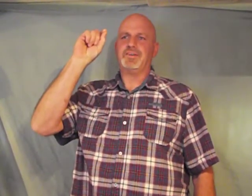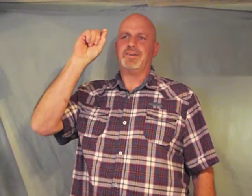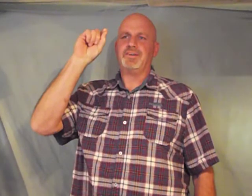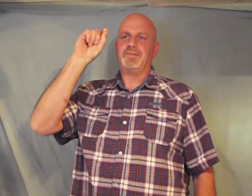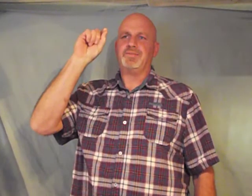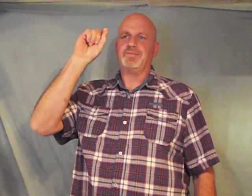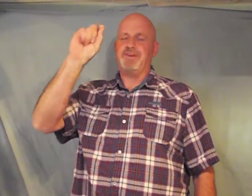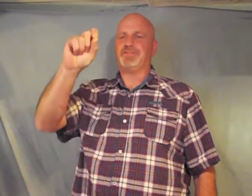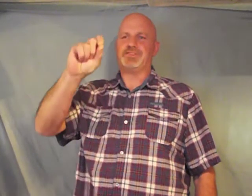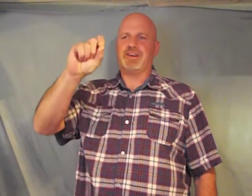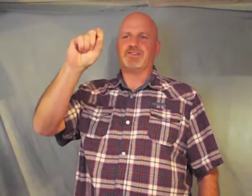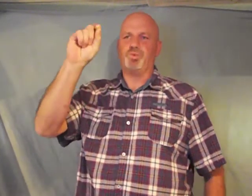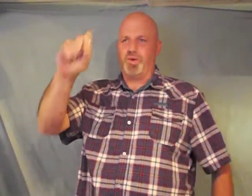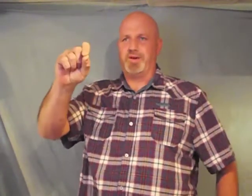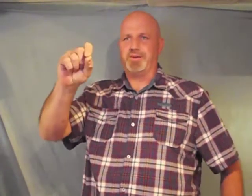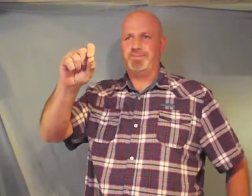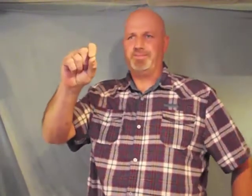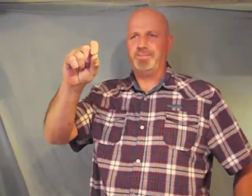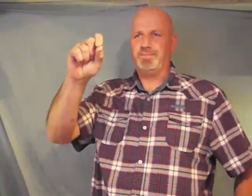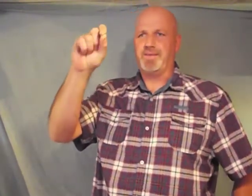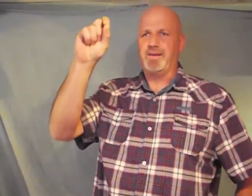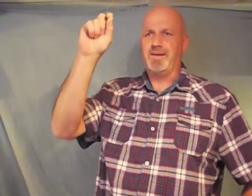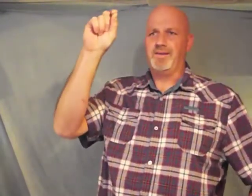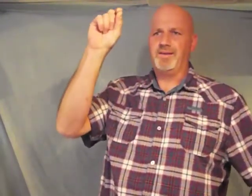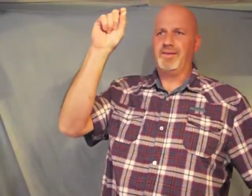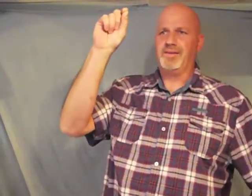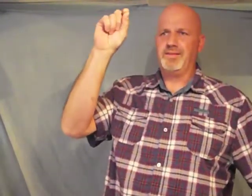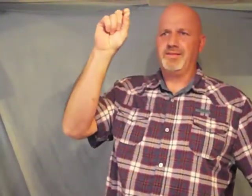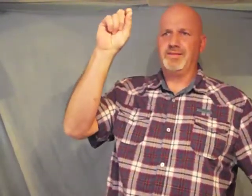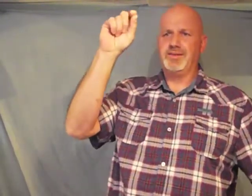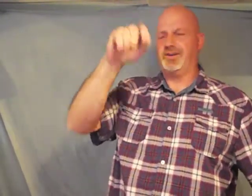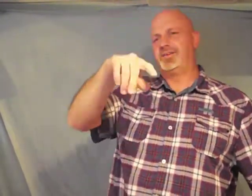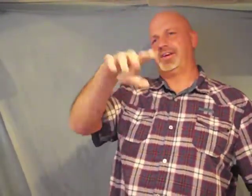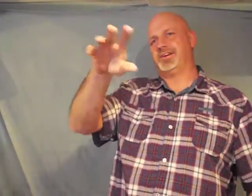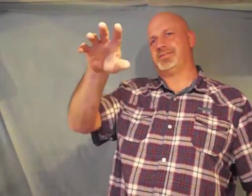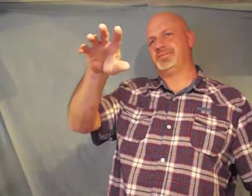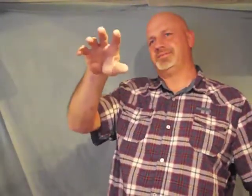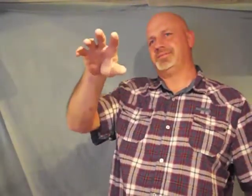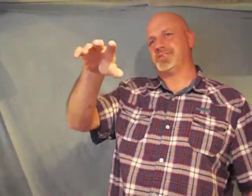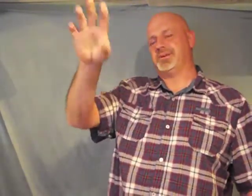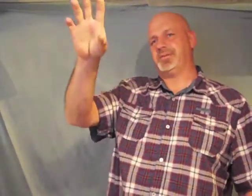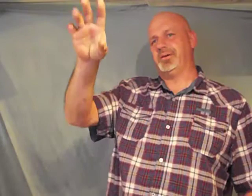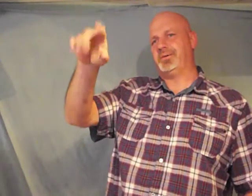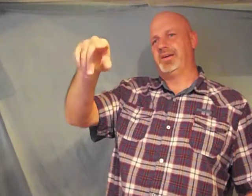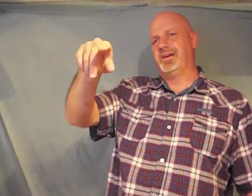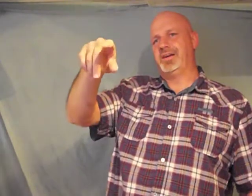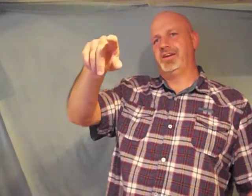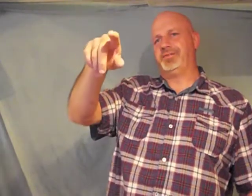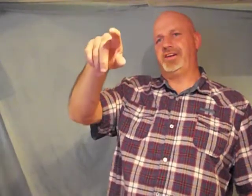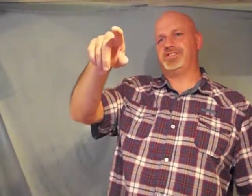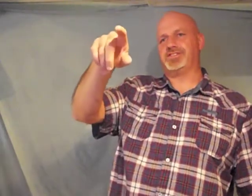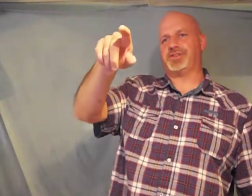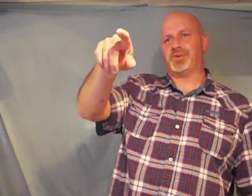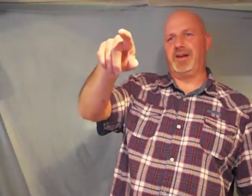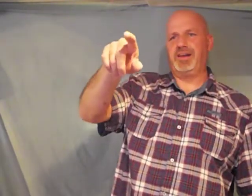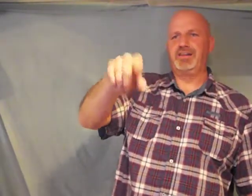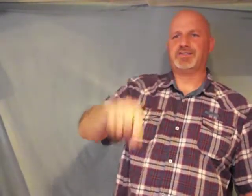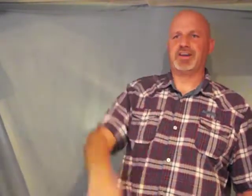56 1 no hang on skip that one Ephesians 3 7